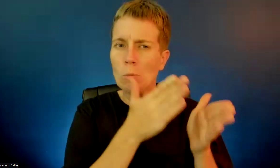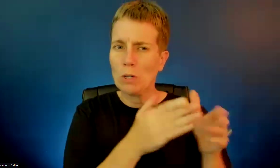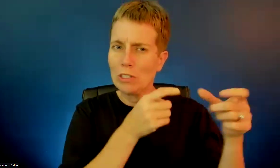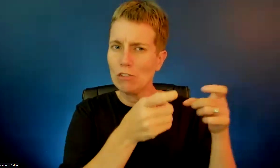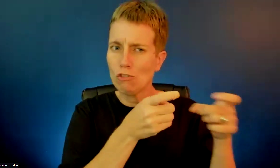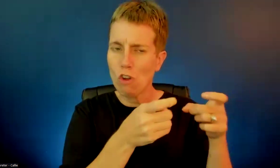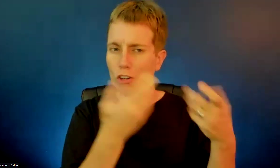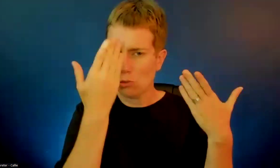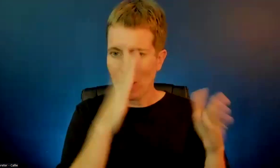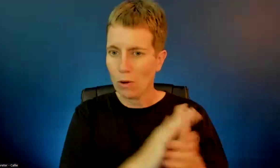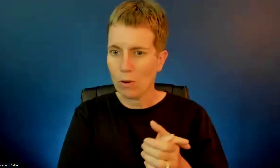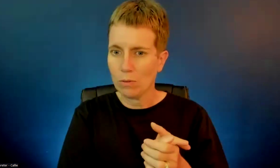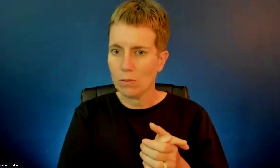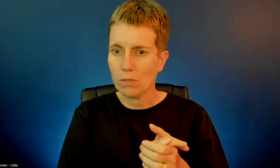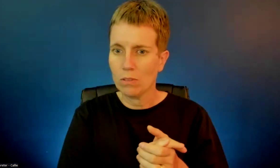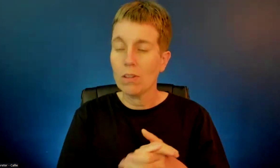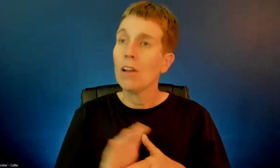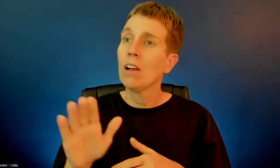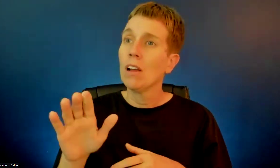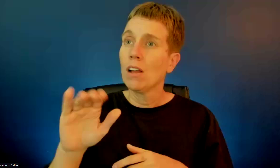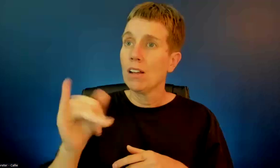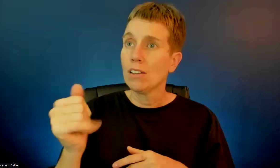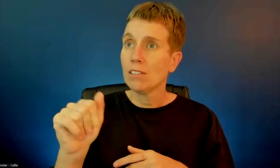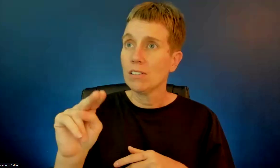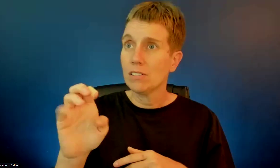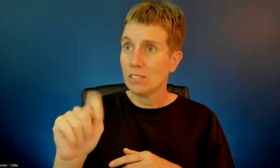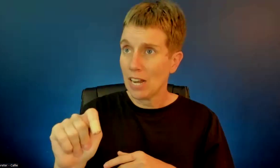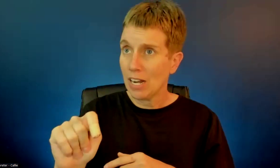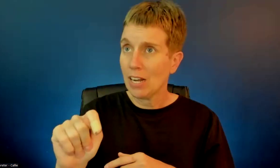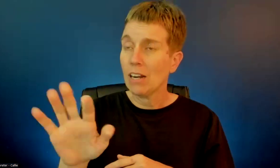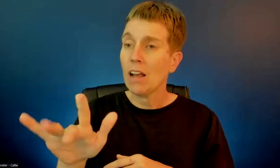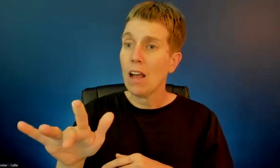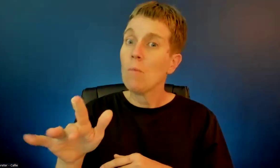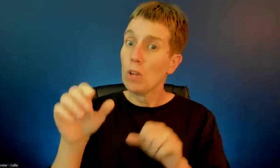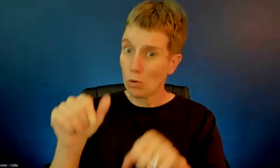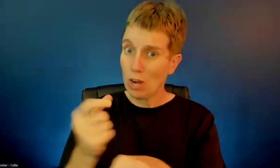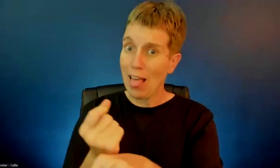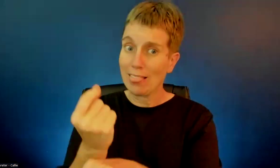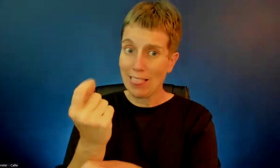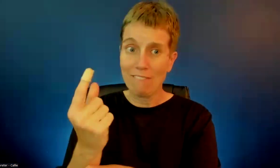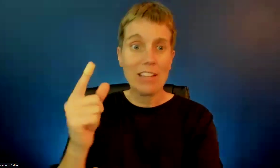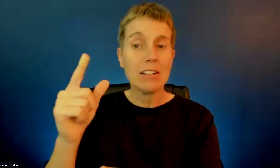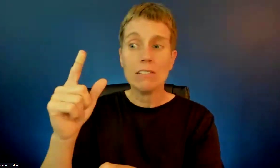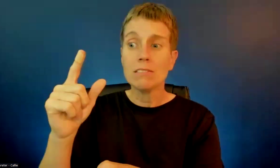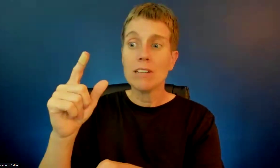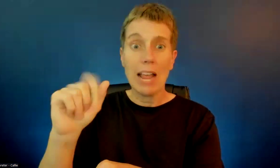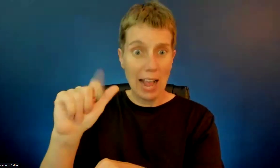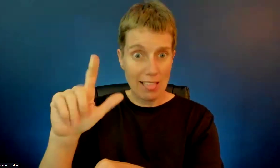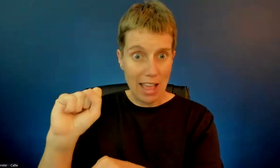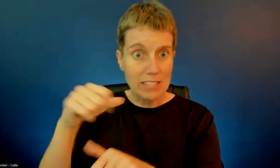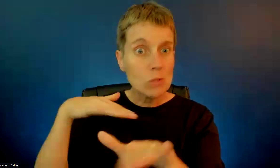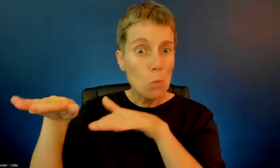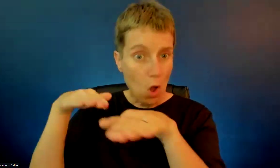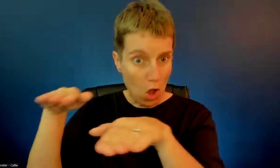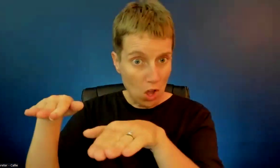Well, technically, you could do the ALS walk at 11 and the Women's March Freedom Fest at 2.30. Wait,